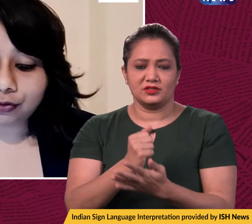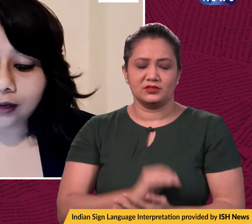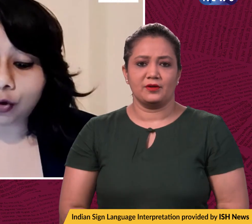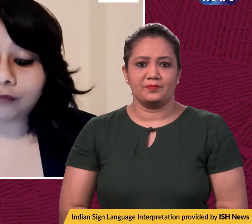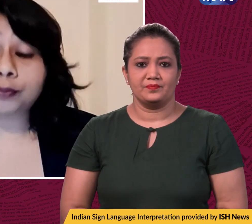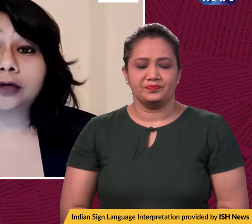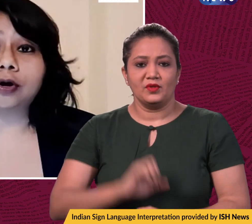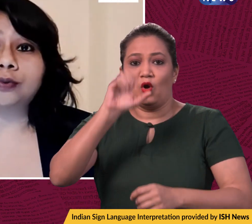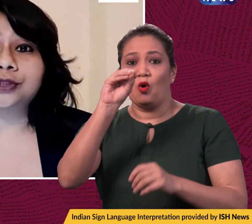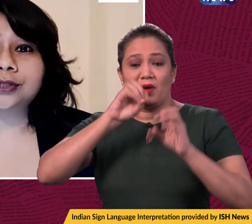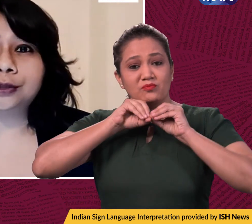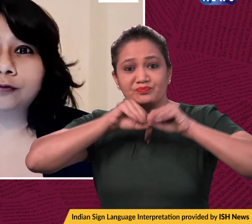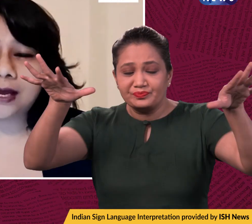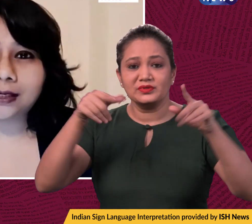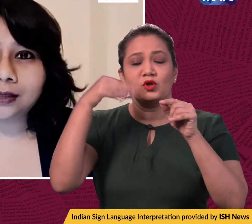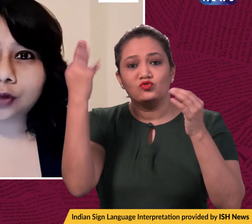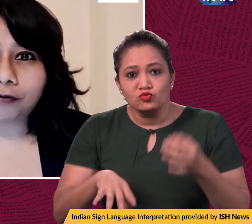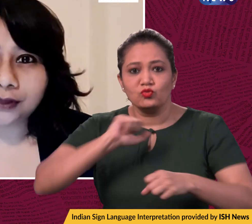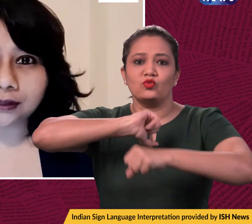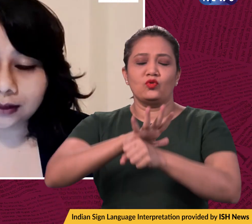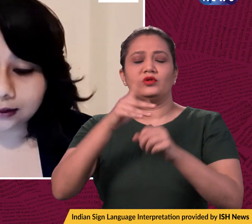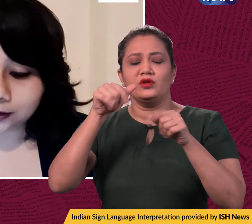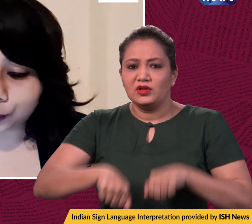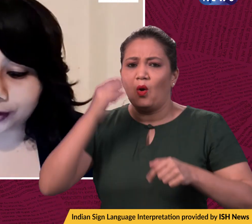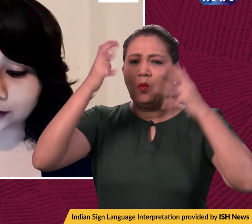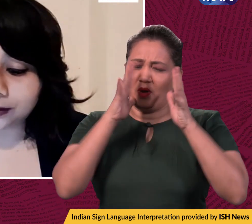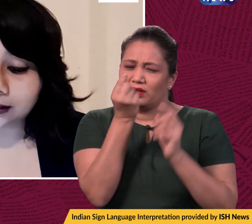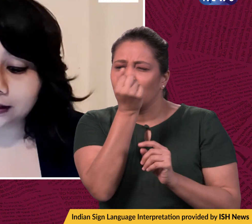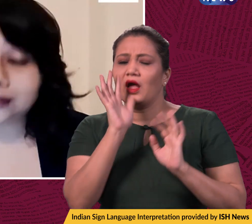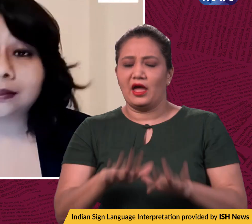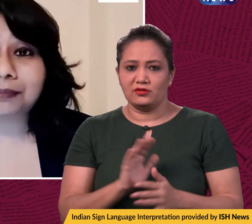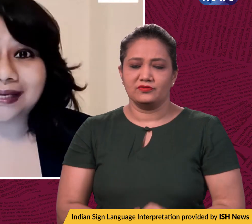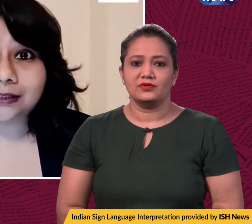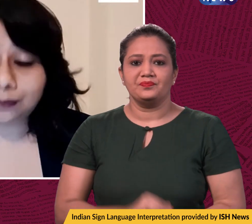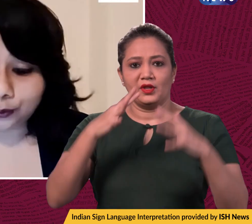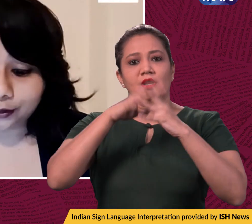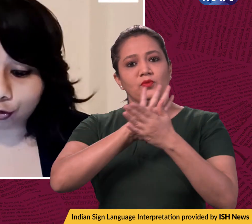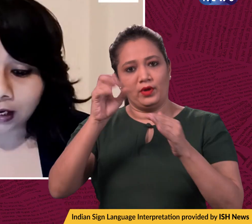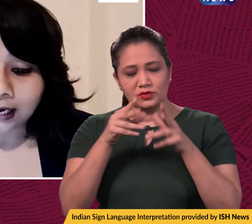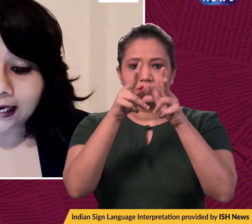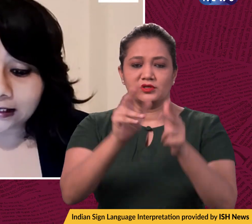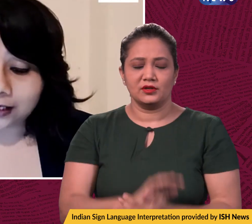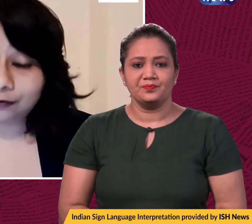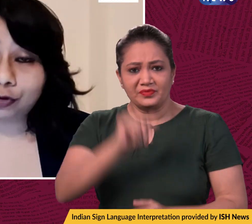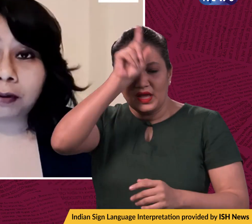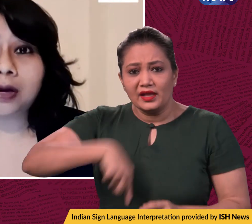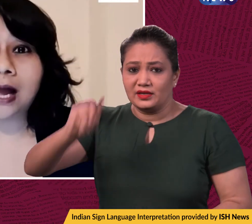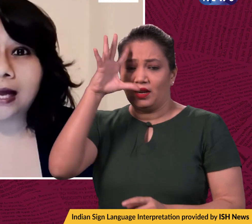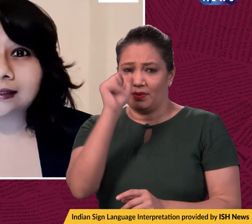threat of Omicron, which is a new variant of concern at this point that's been designated by the WHO. India, to remember, has